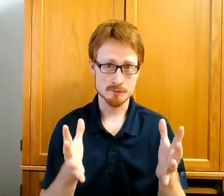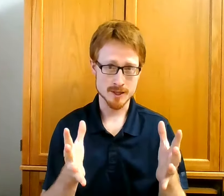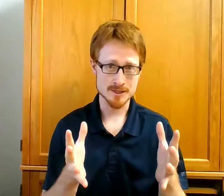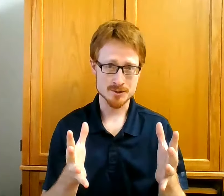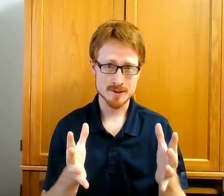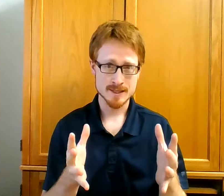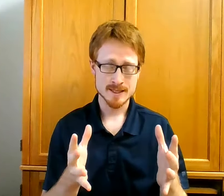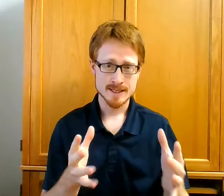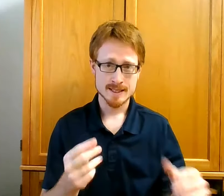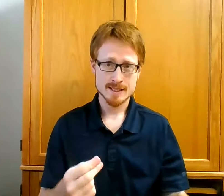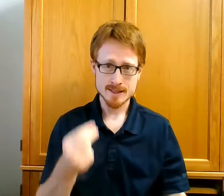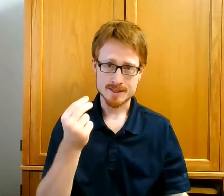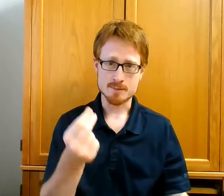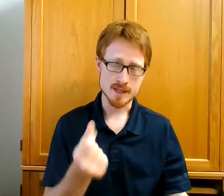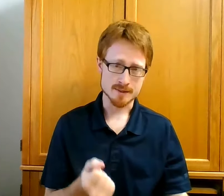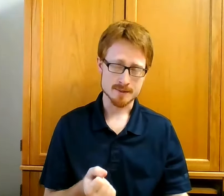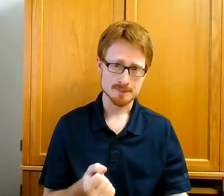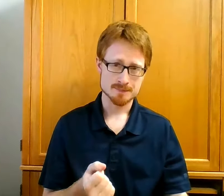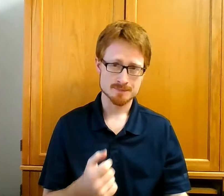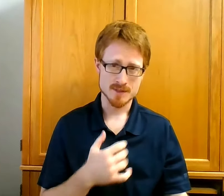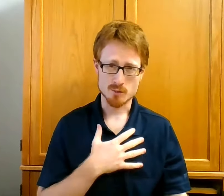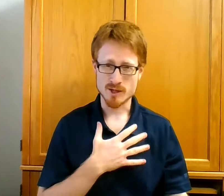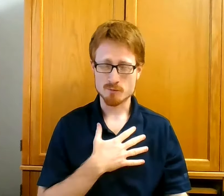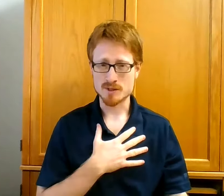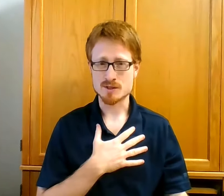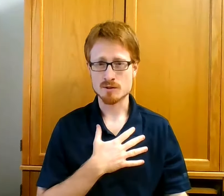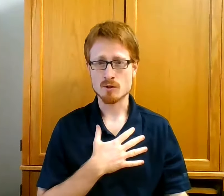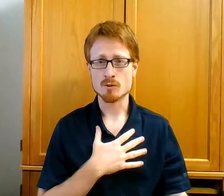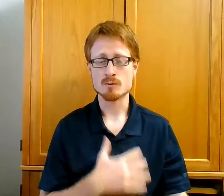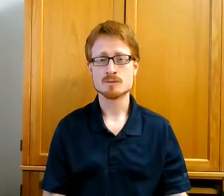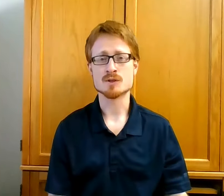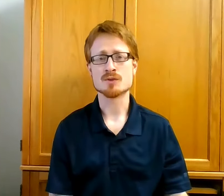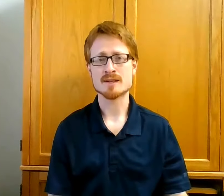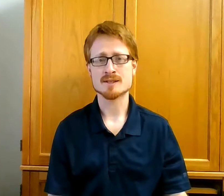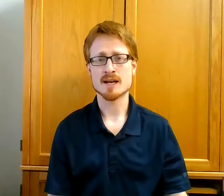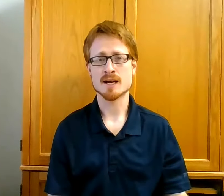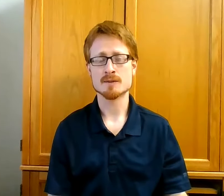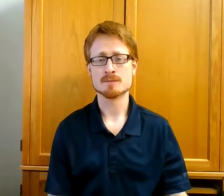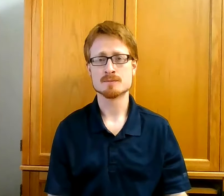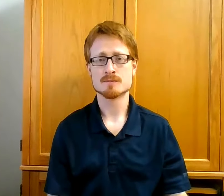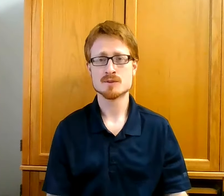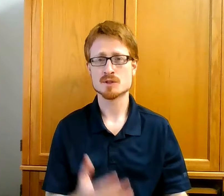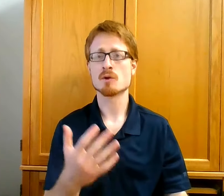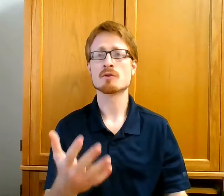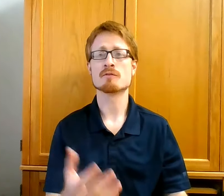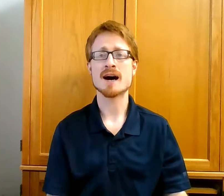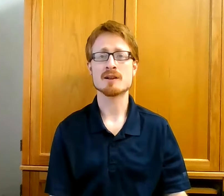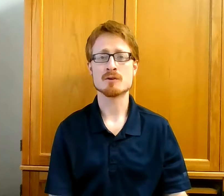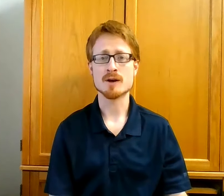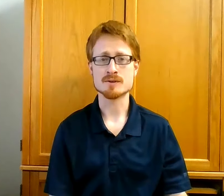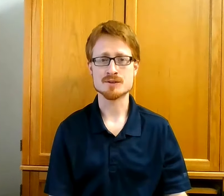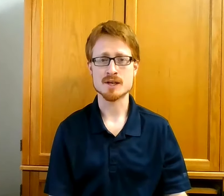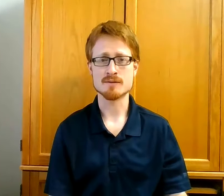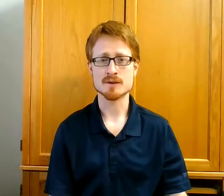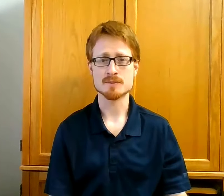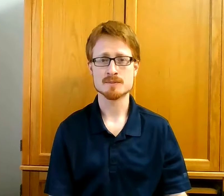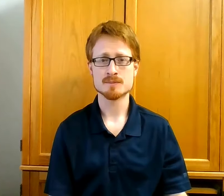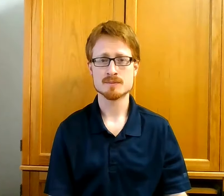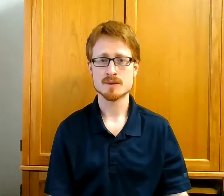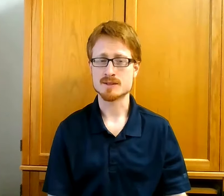friends, let's admit that we have been slow to trust God, slow to follow our Savior, and